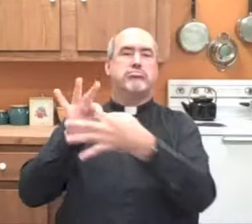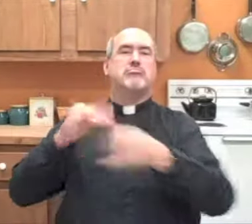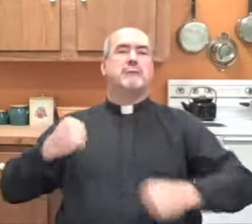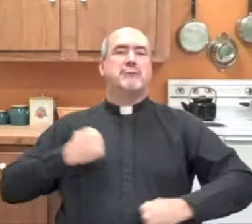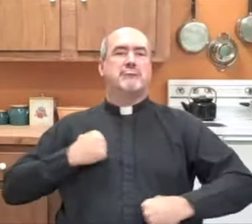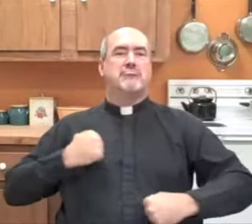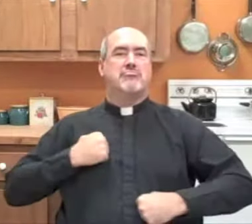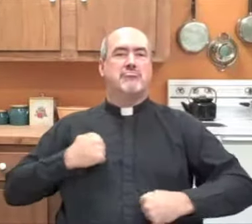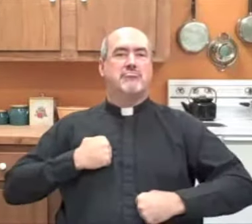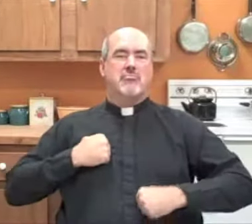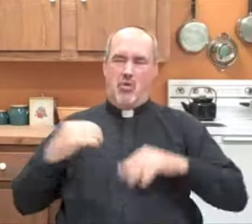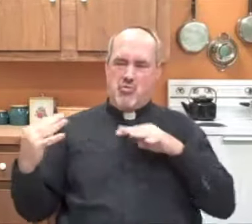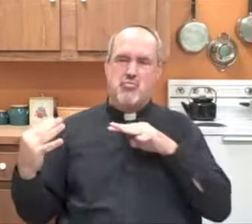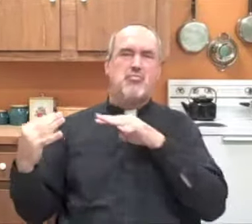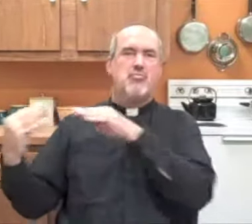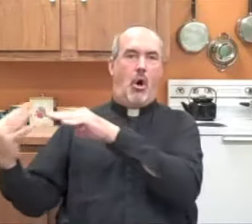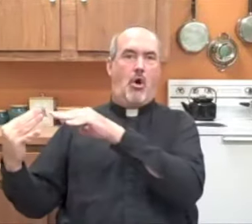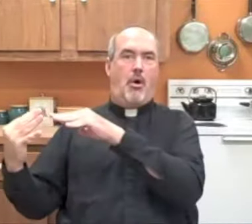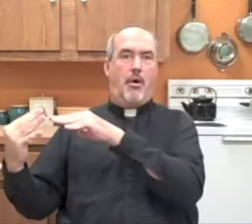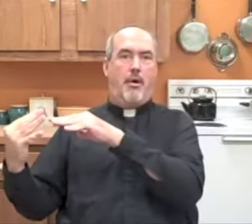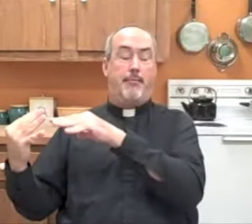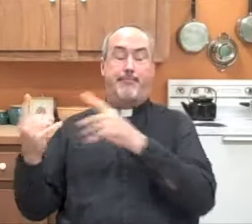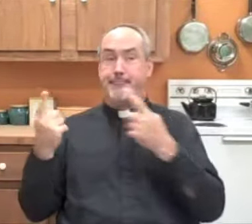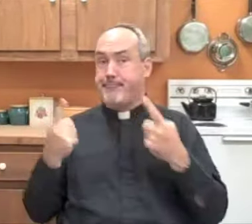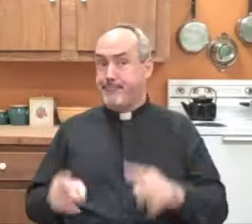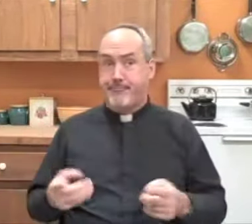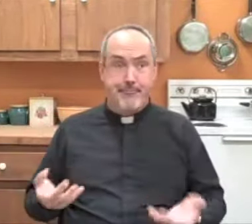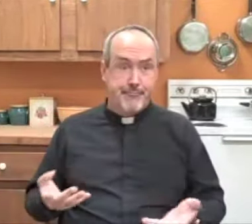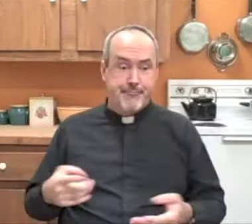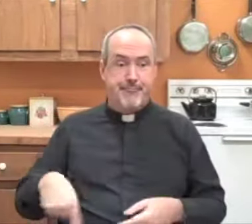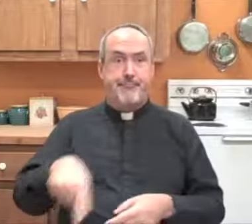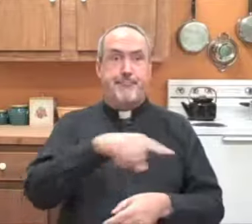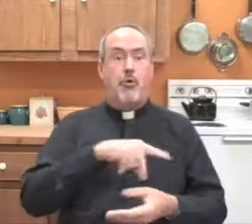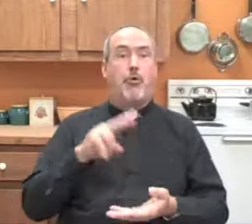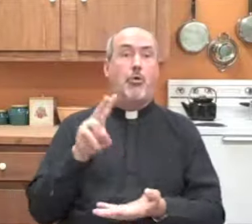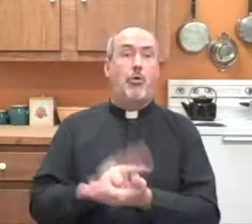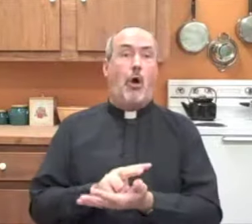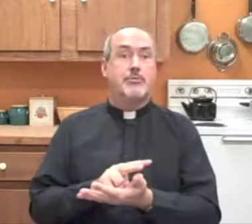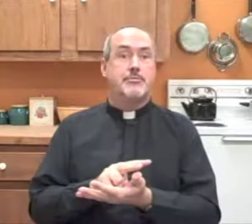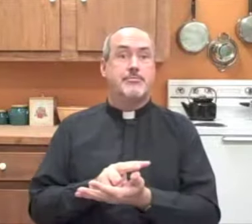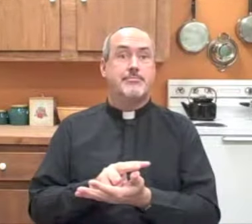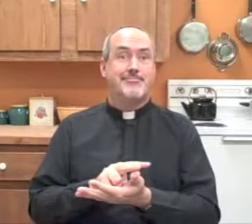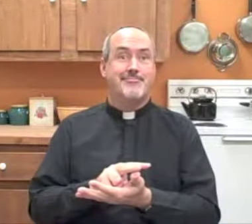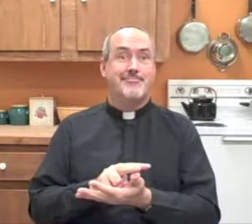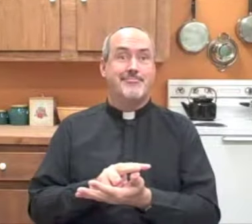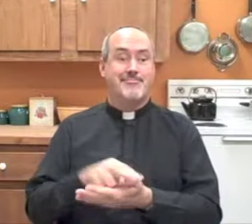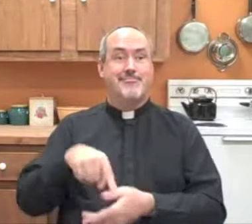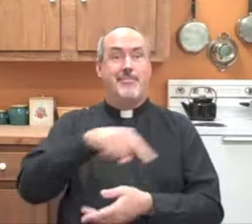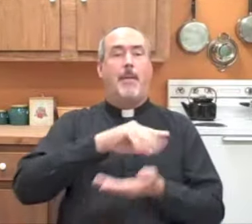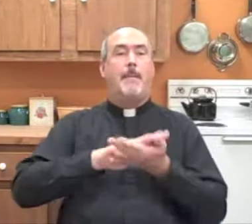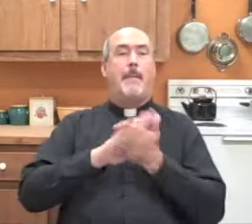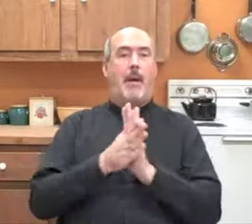All of St. Francis and his friends joined the army to fight in the battle. Assisi lost,